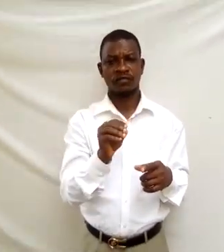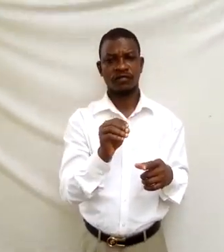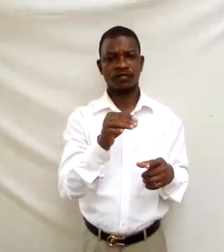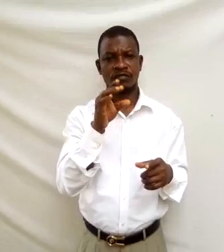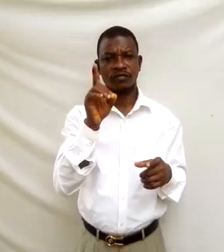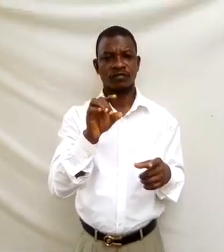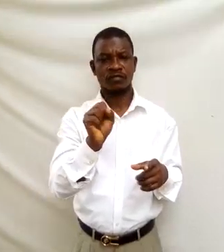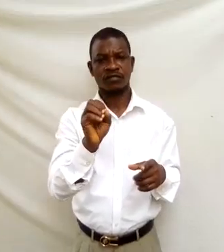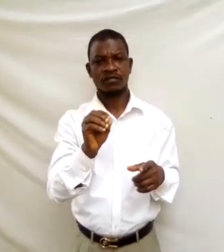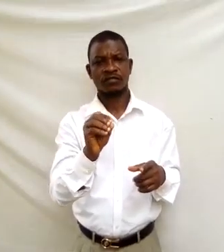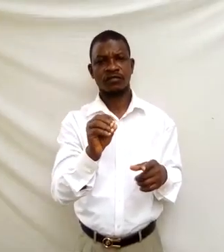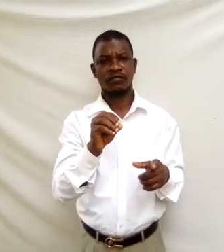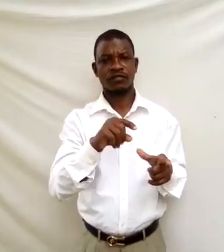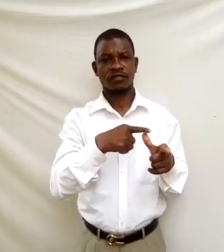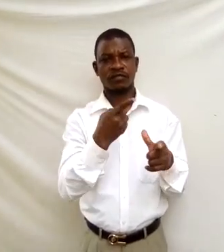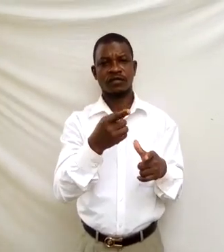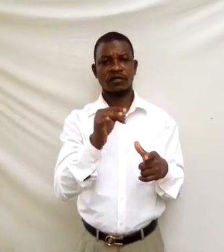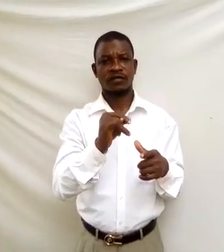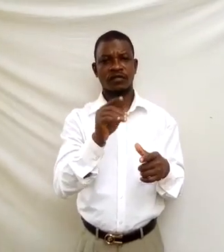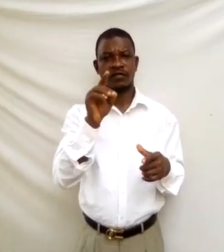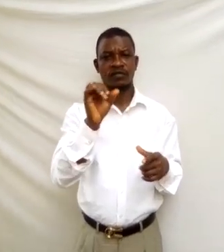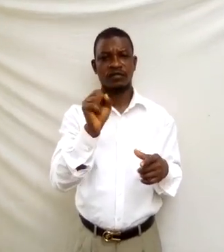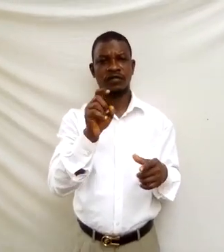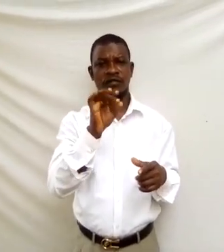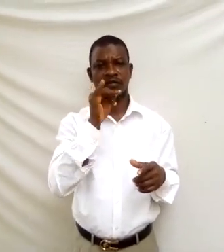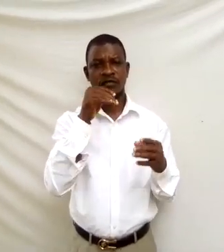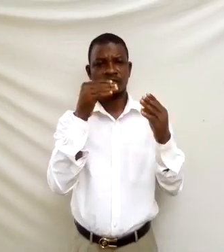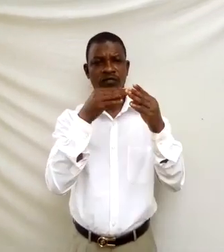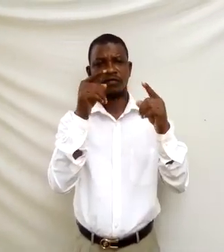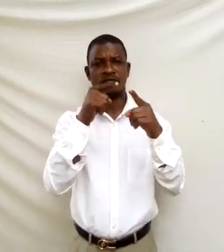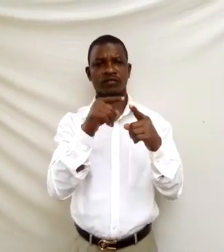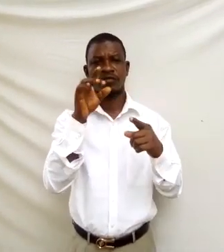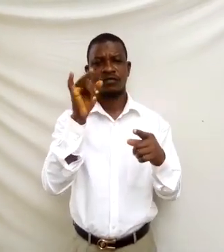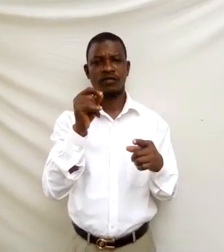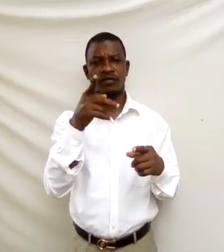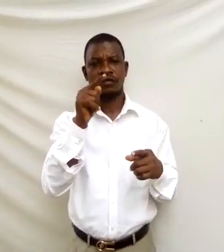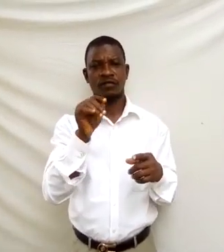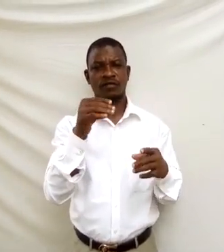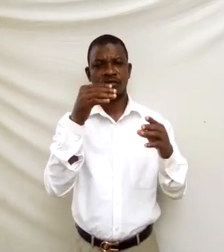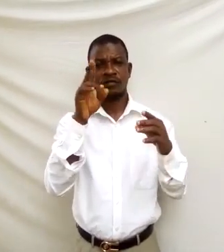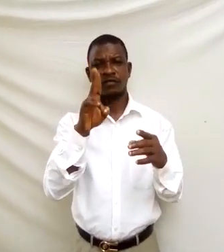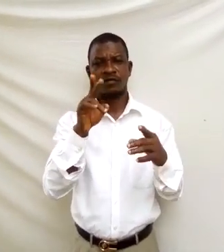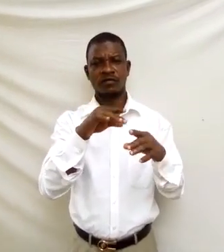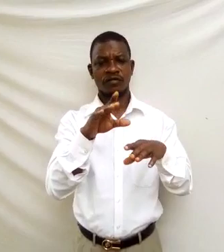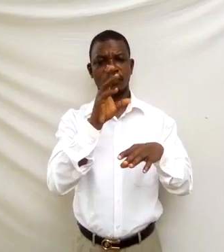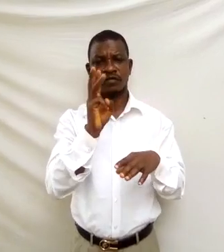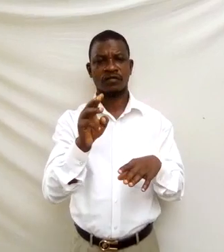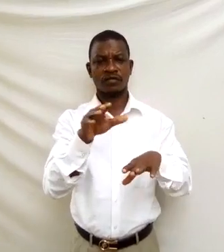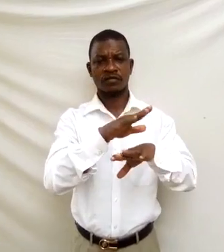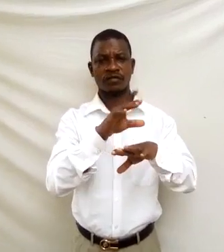the x is equal to the u over 6x squared